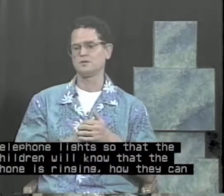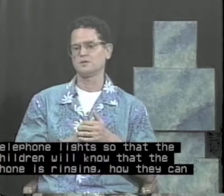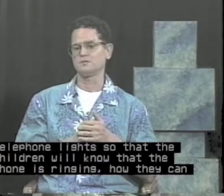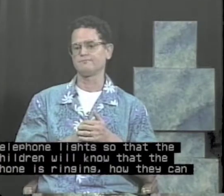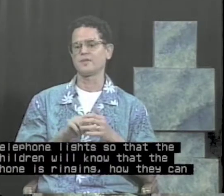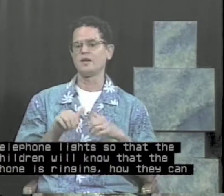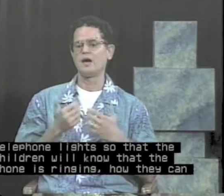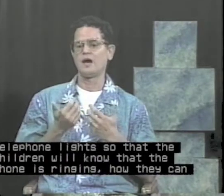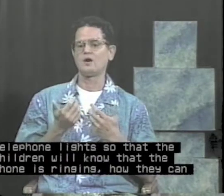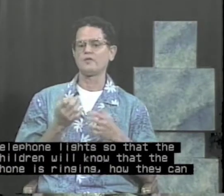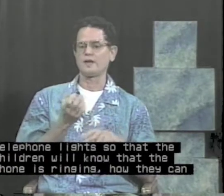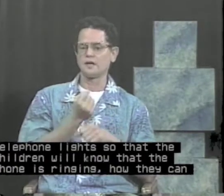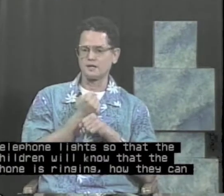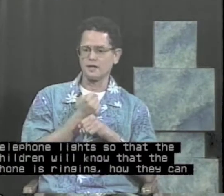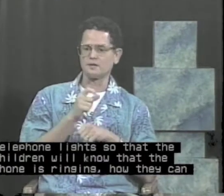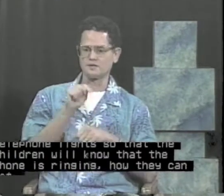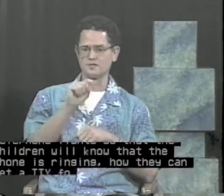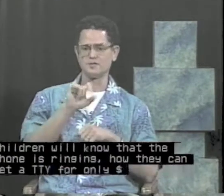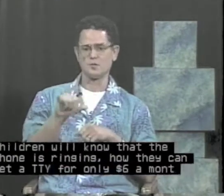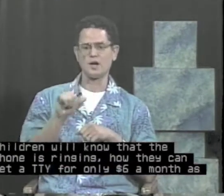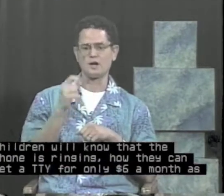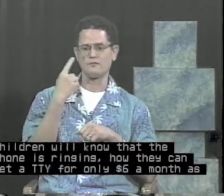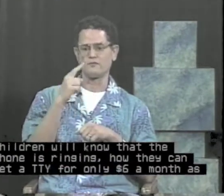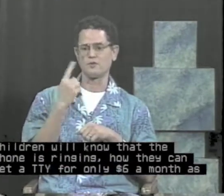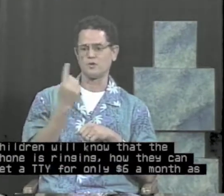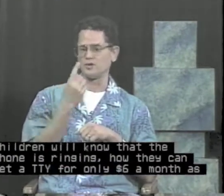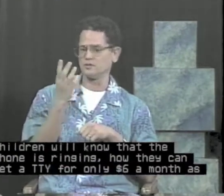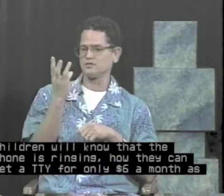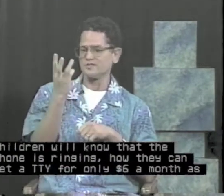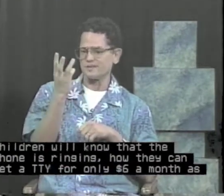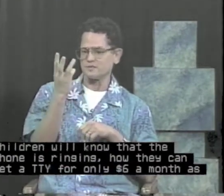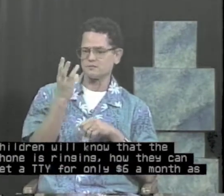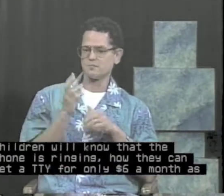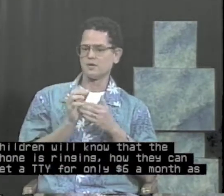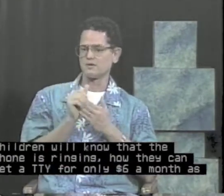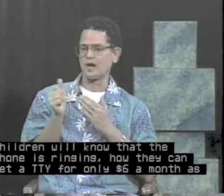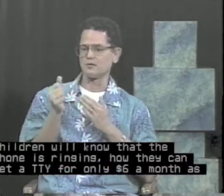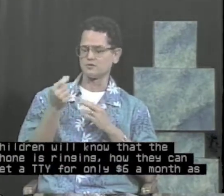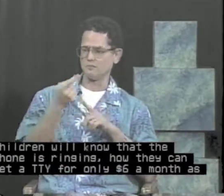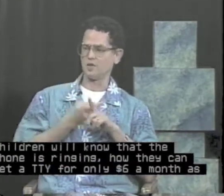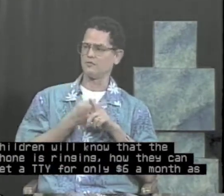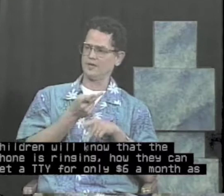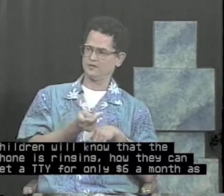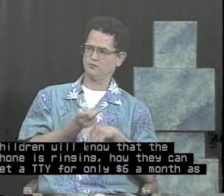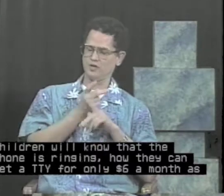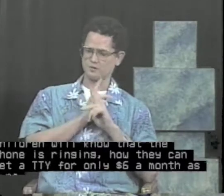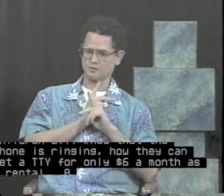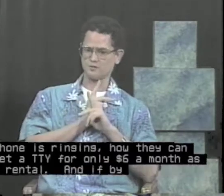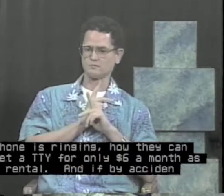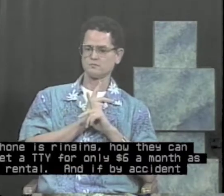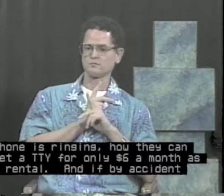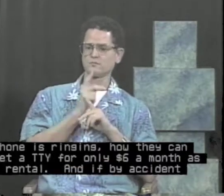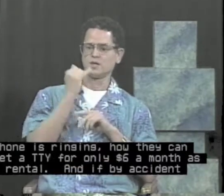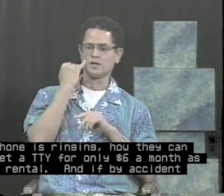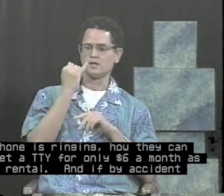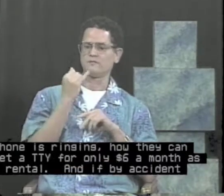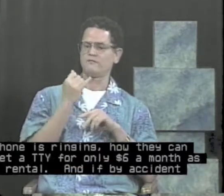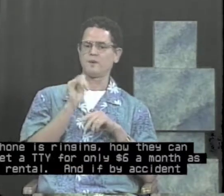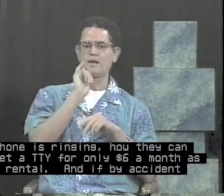how they can get a TTY for only $6 a month as a rental. And if, by